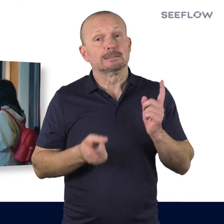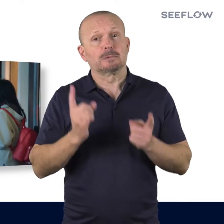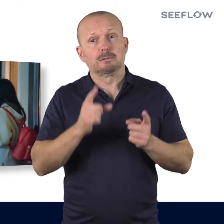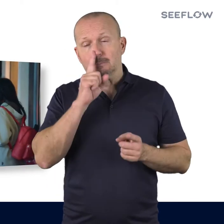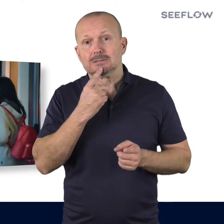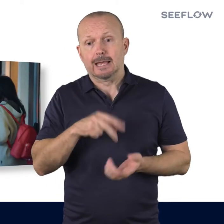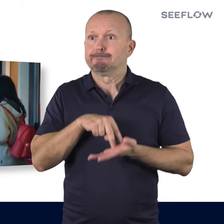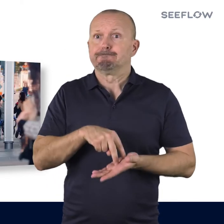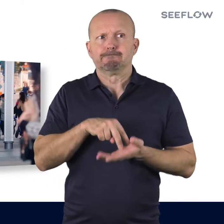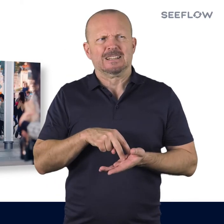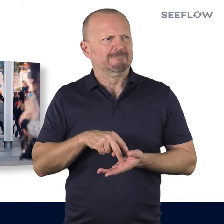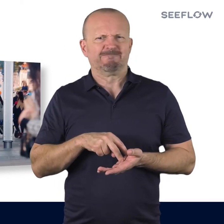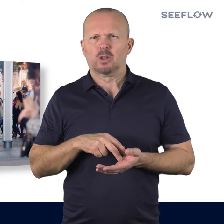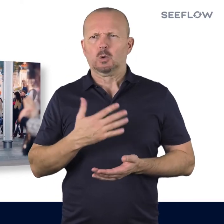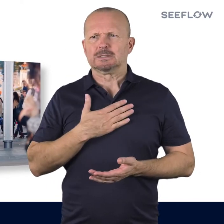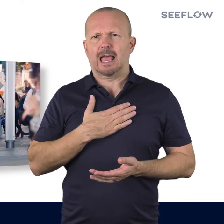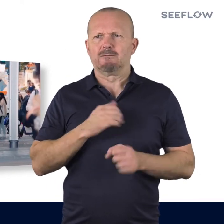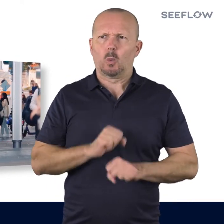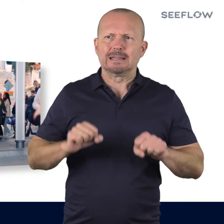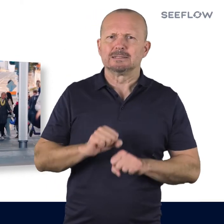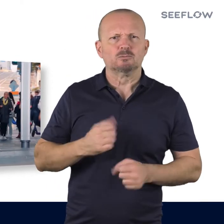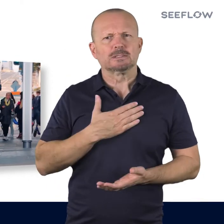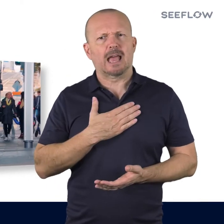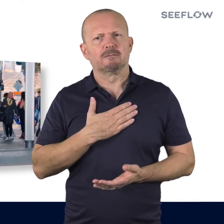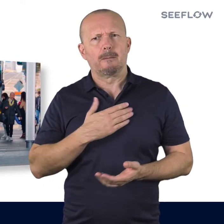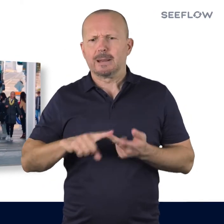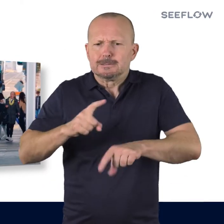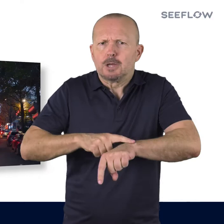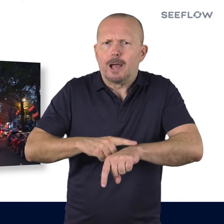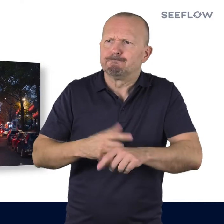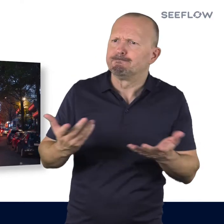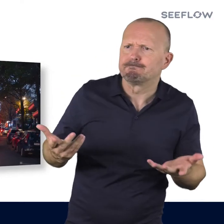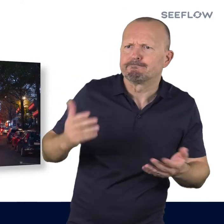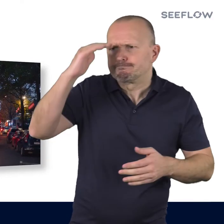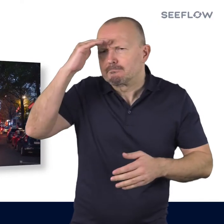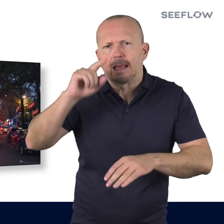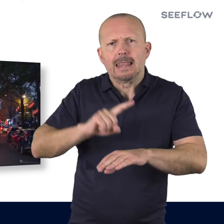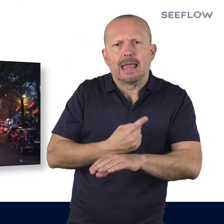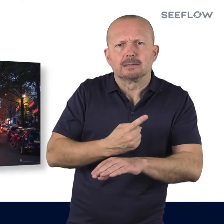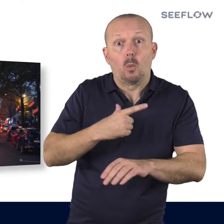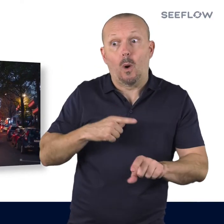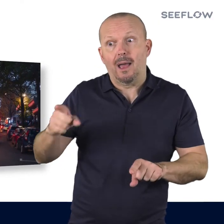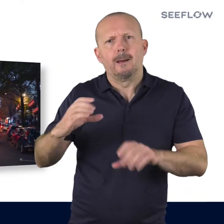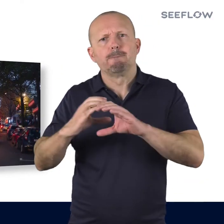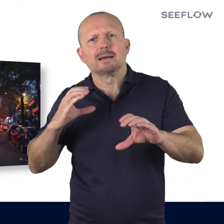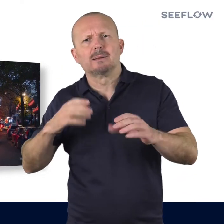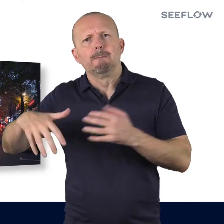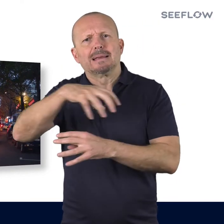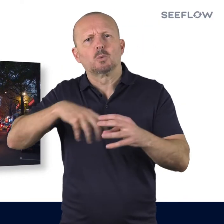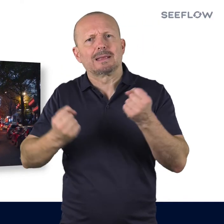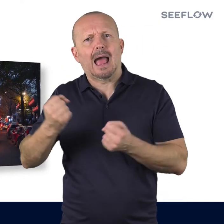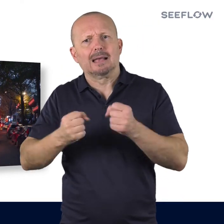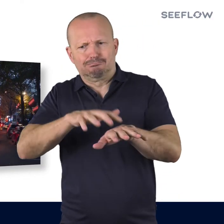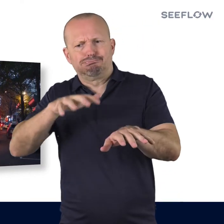buses and can't always rely on buses to get them where they need to be on time because buses are often sharing busy lanes with general traffic.